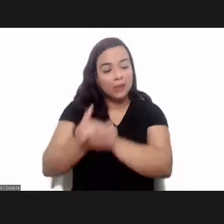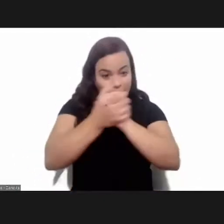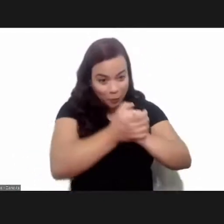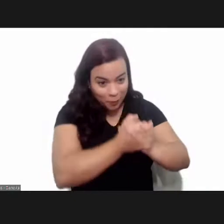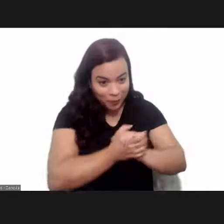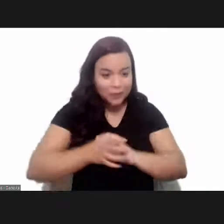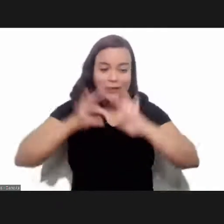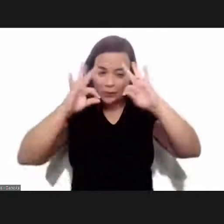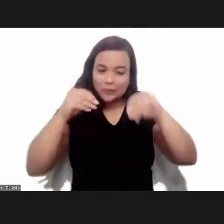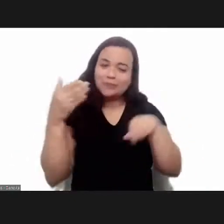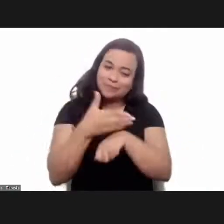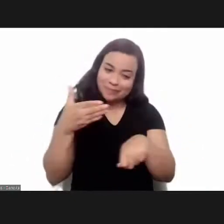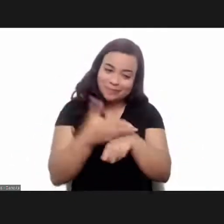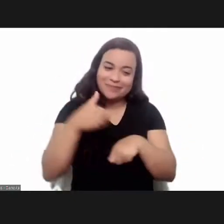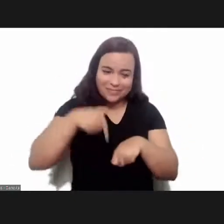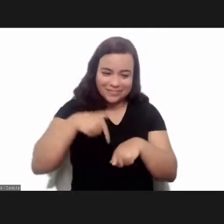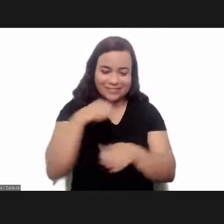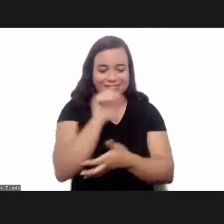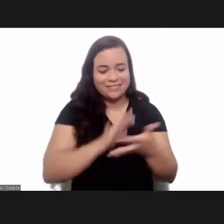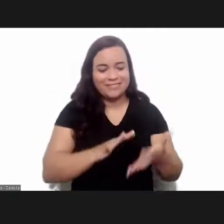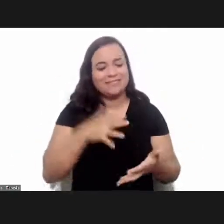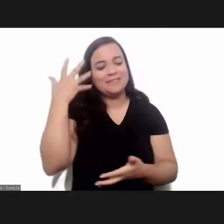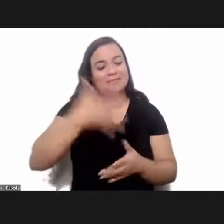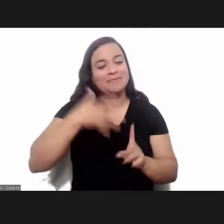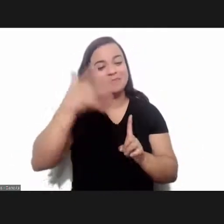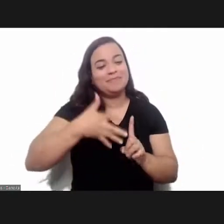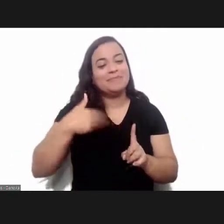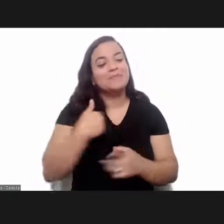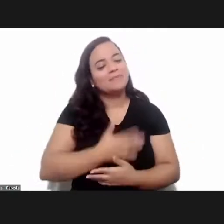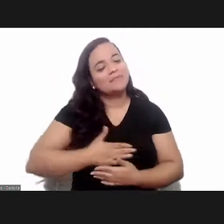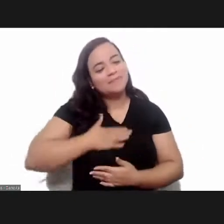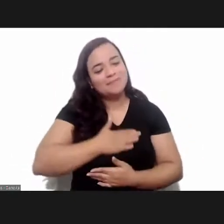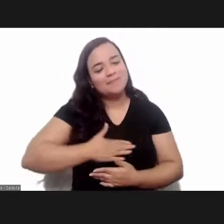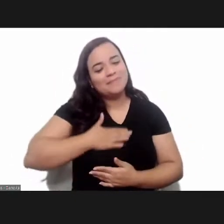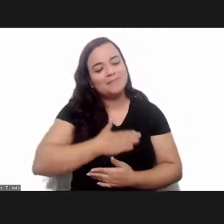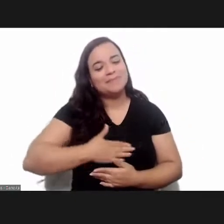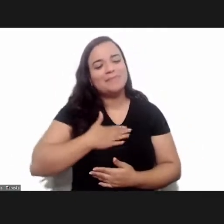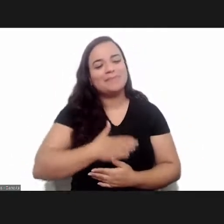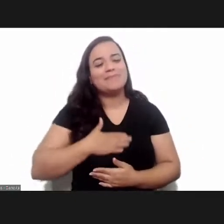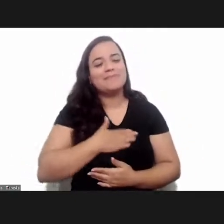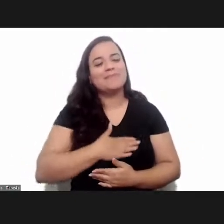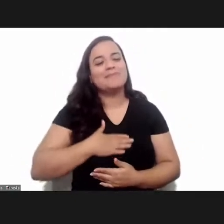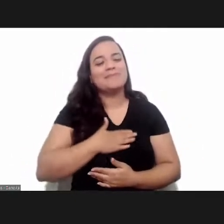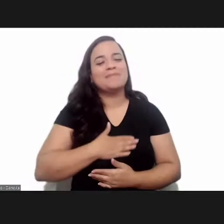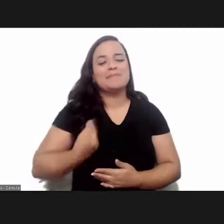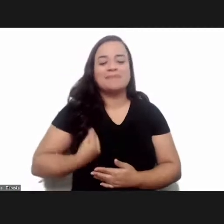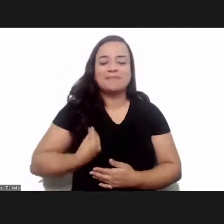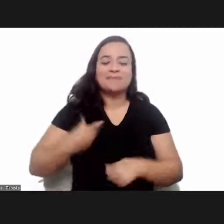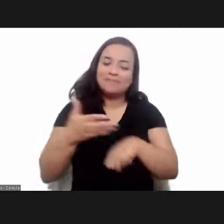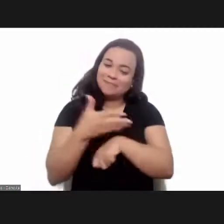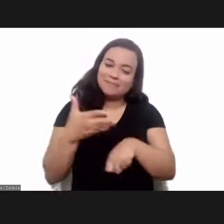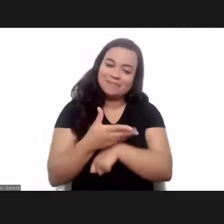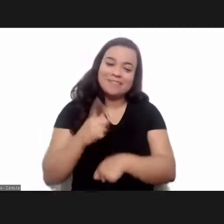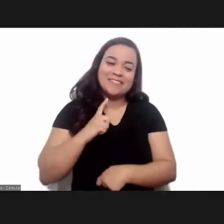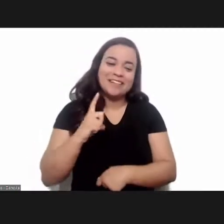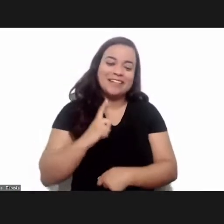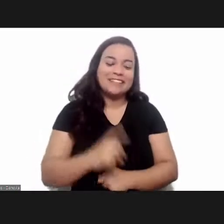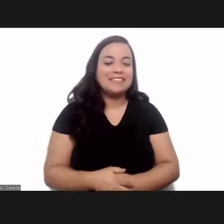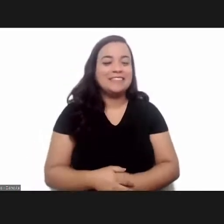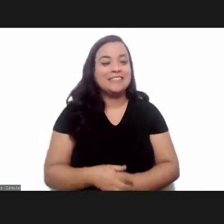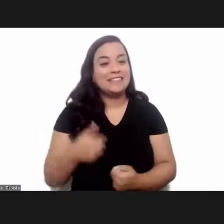i want to greet our colleagues who are participating in this activity it's a huge pleasure for me to be here